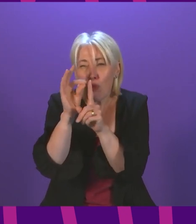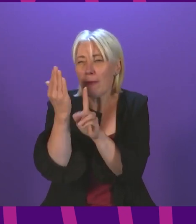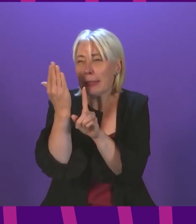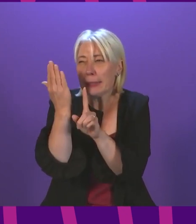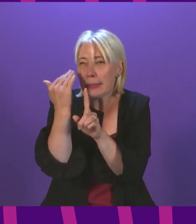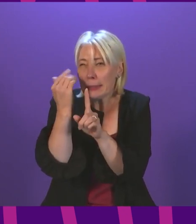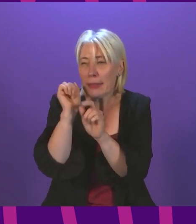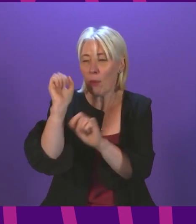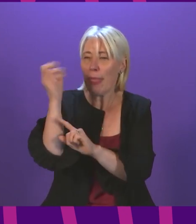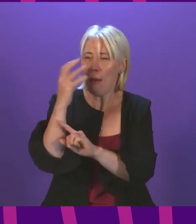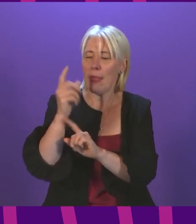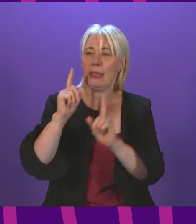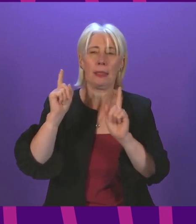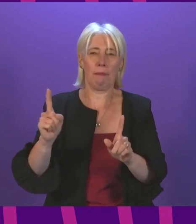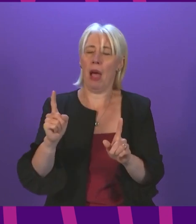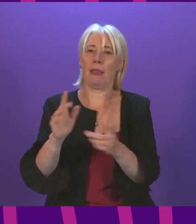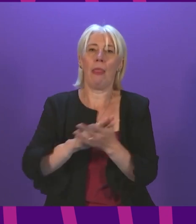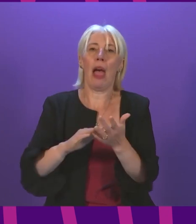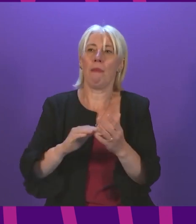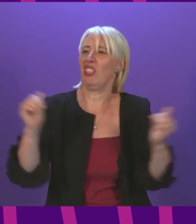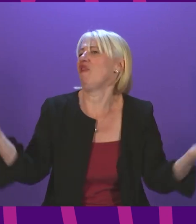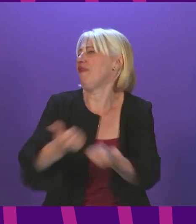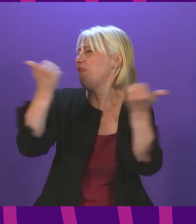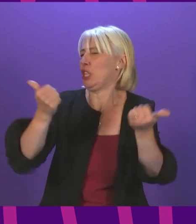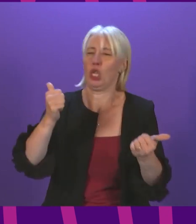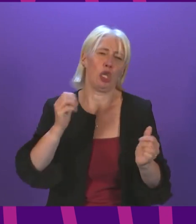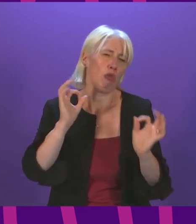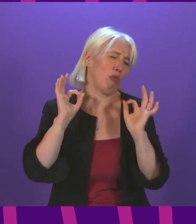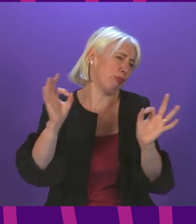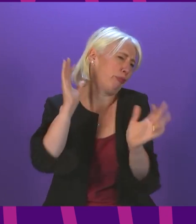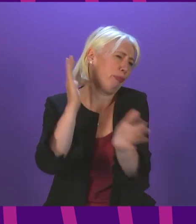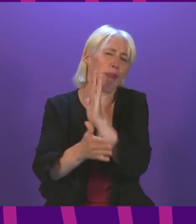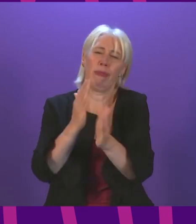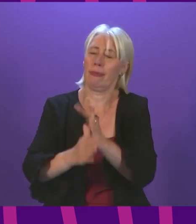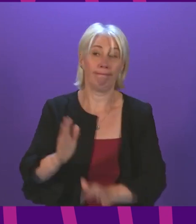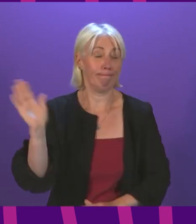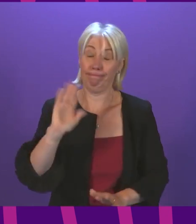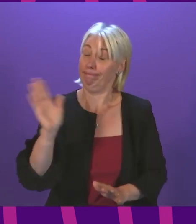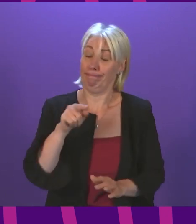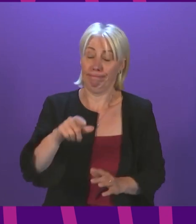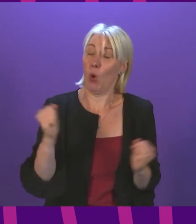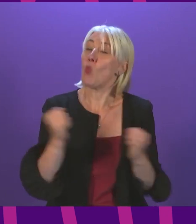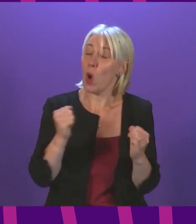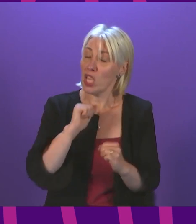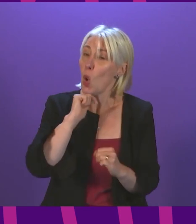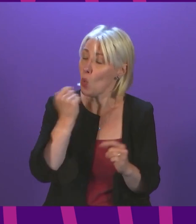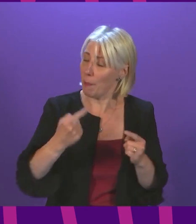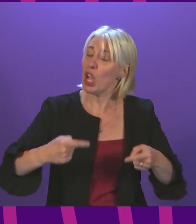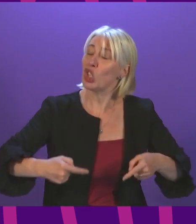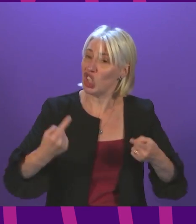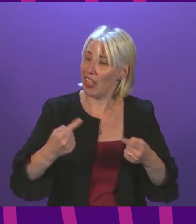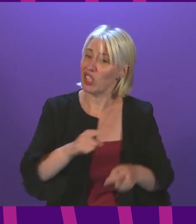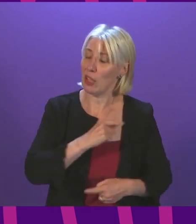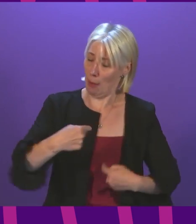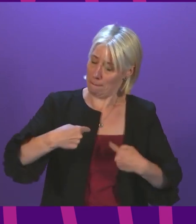the performance of our ambulance service now that doesn't mean we are out of these difficulties this is going to be a challenging winter that is why I and the government remain